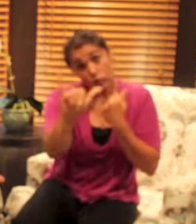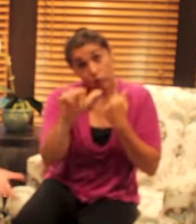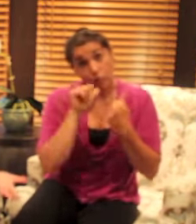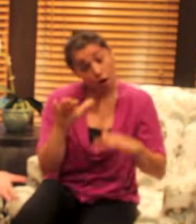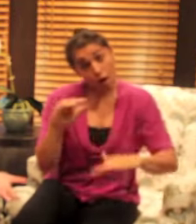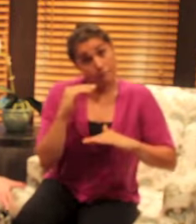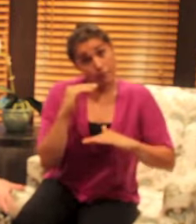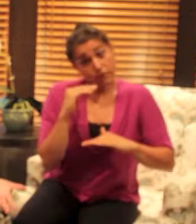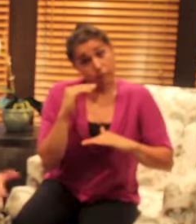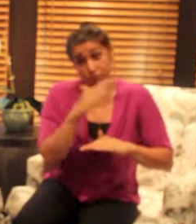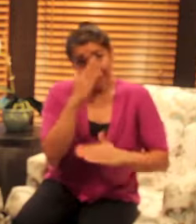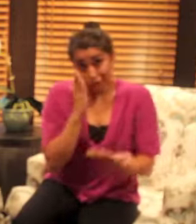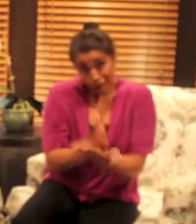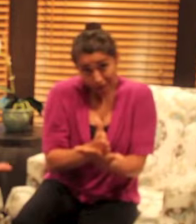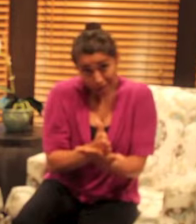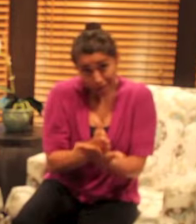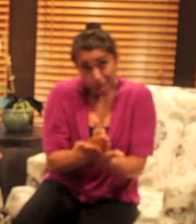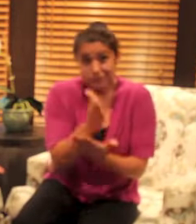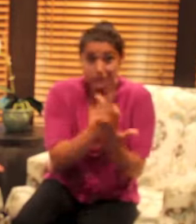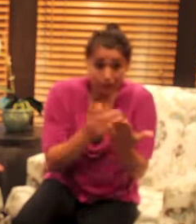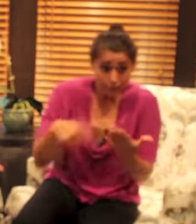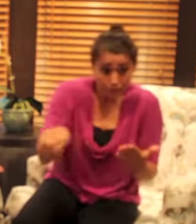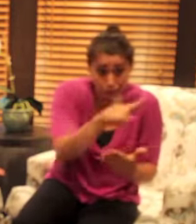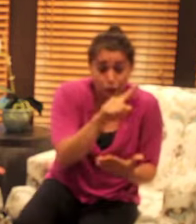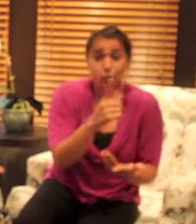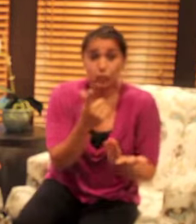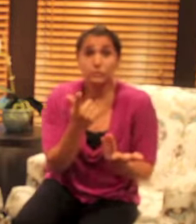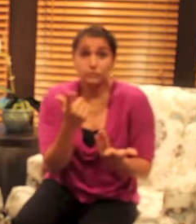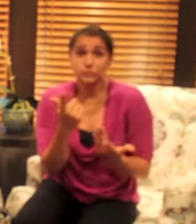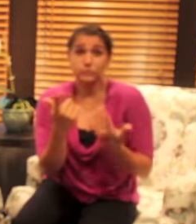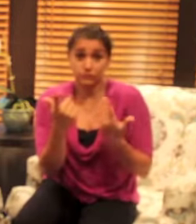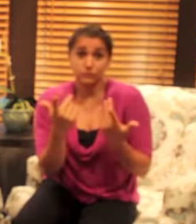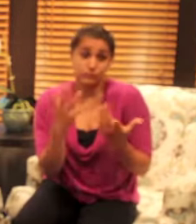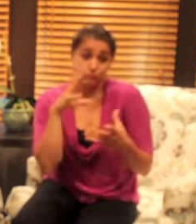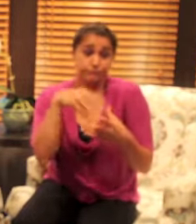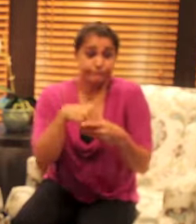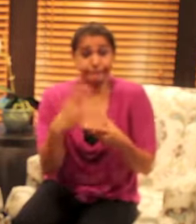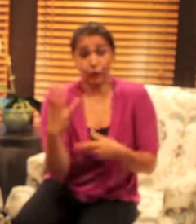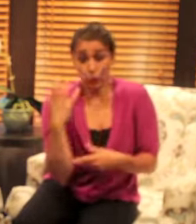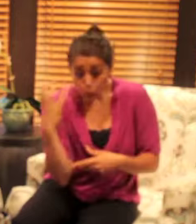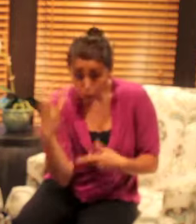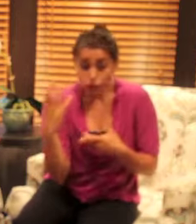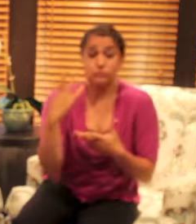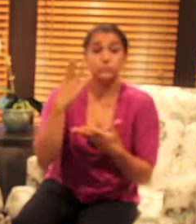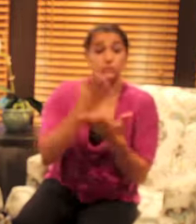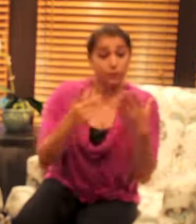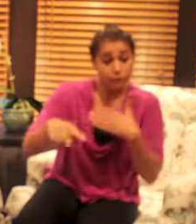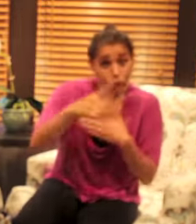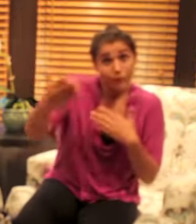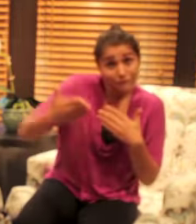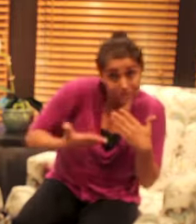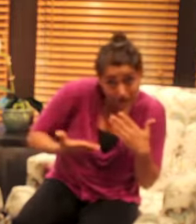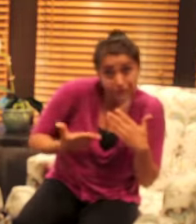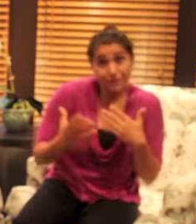coaches part of Beachbody and this is what we do to engage everybody and help them and some of you are people that were invited by coaches